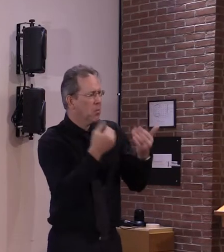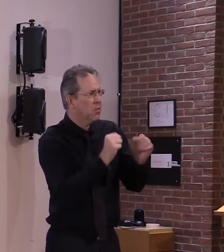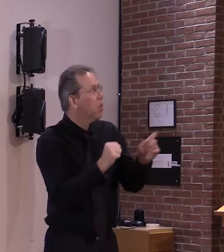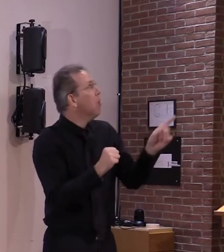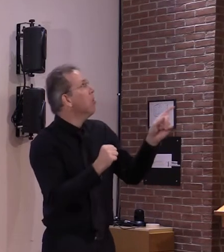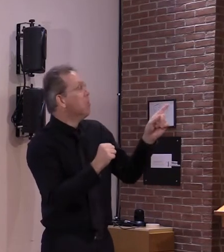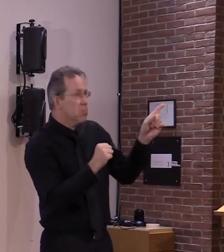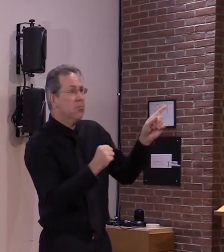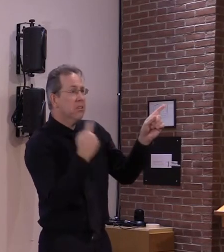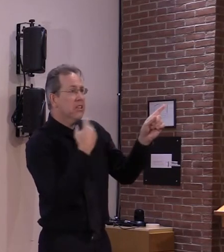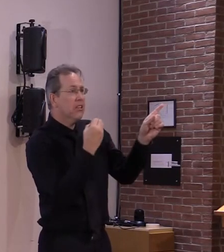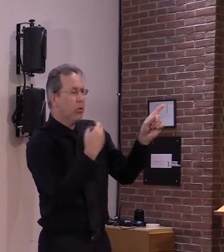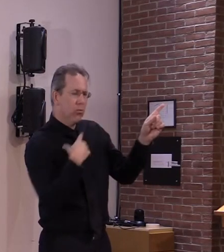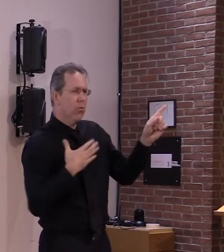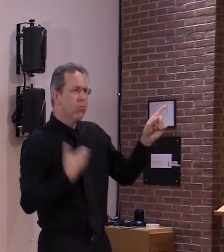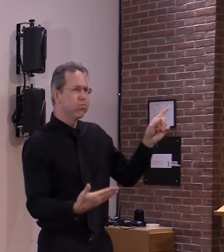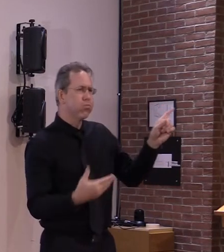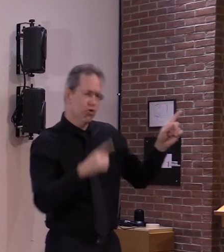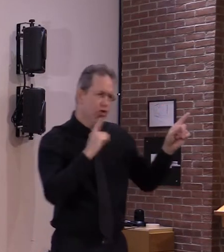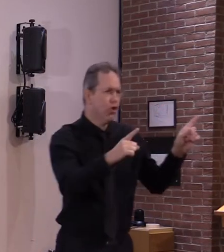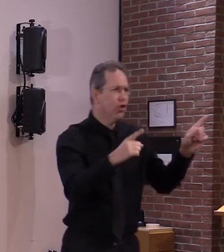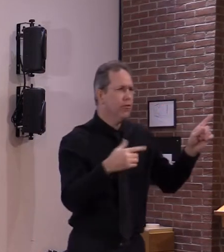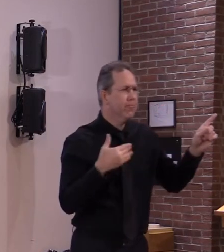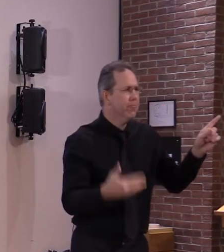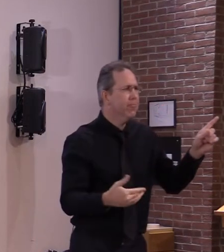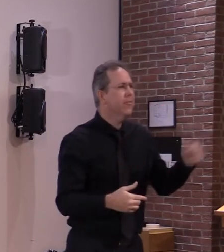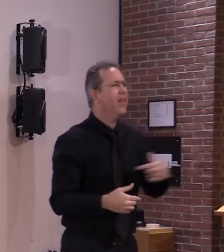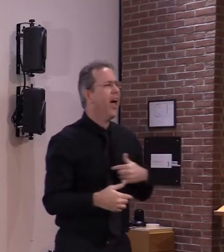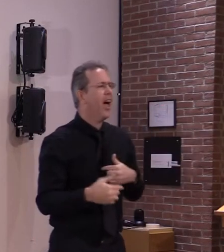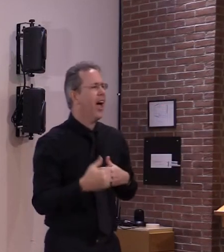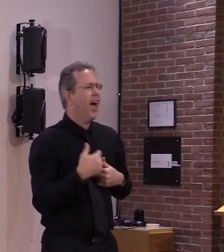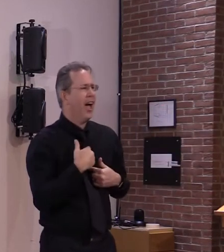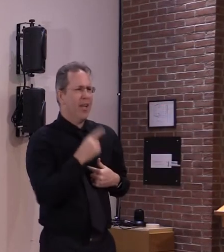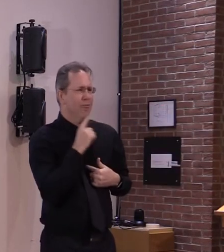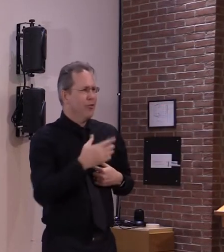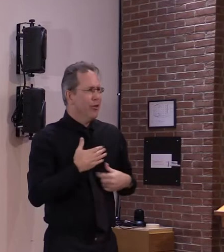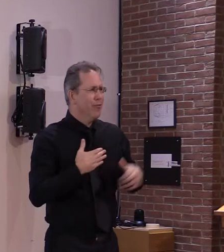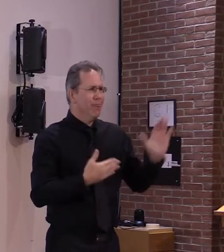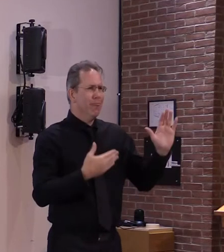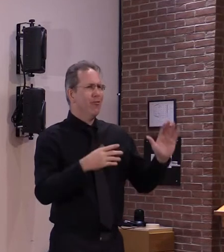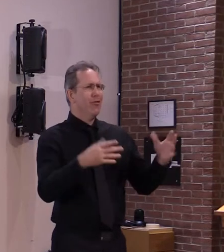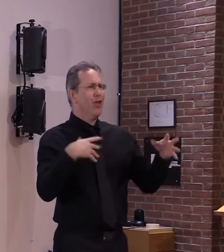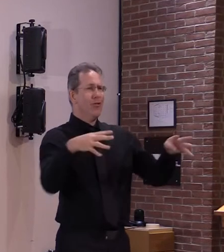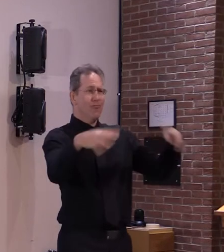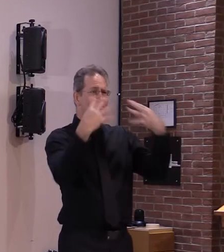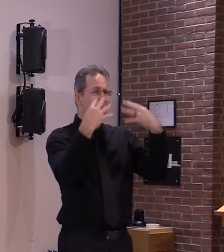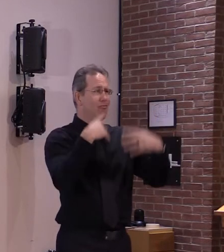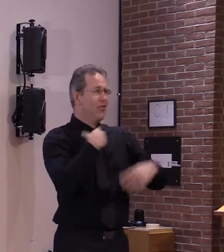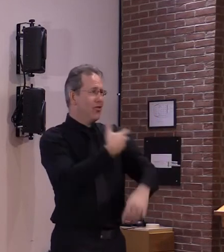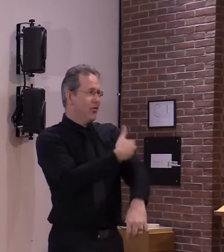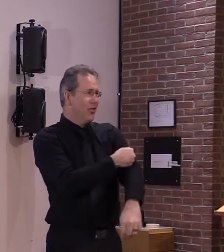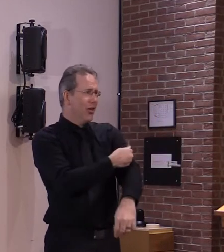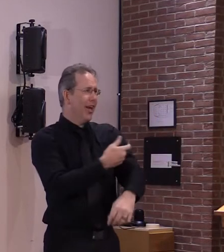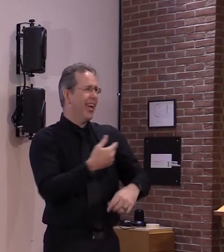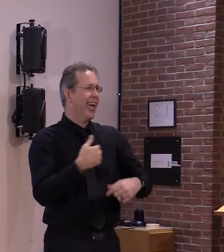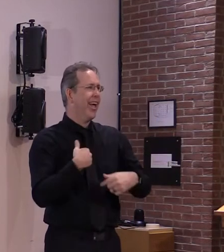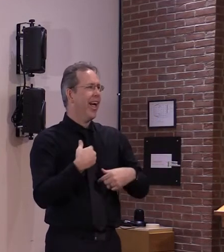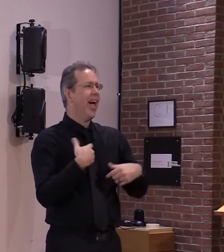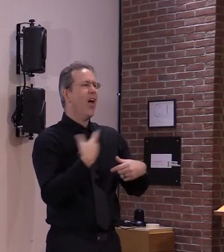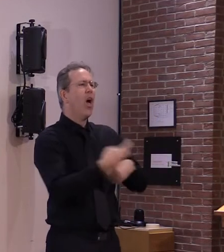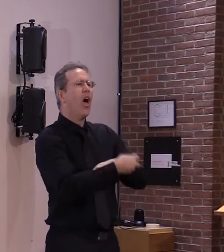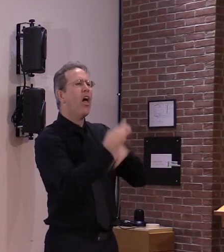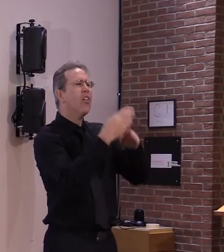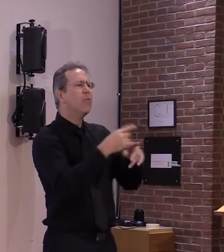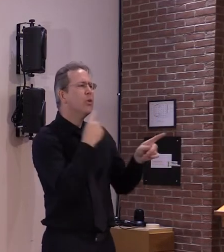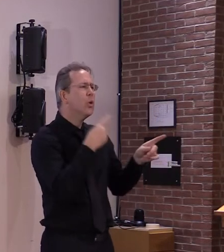i struggle a bit because i would not want to take one dose away from someone in one of those priority groups whether it be